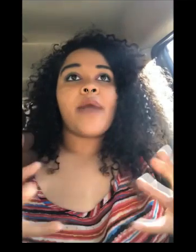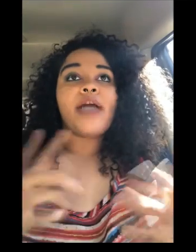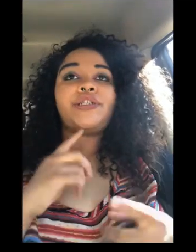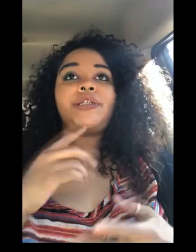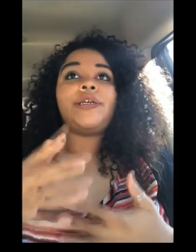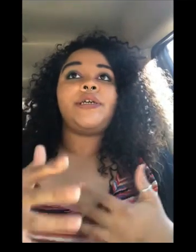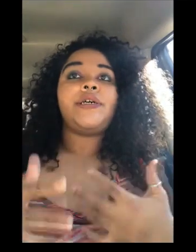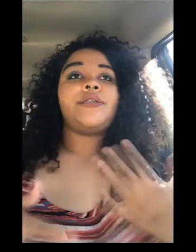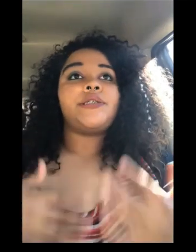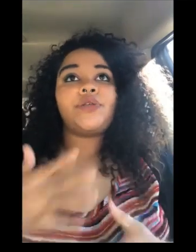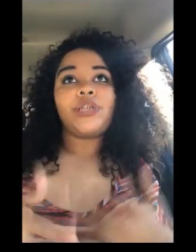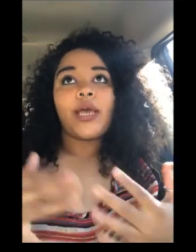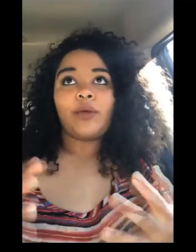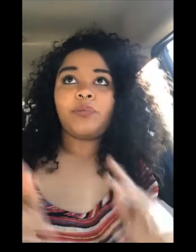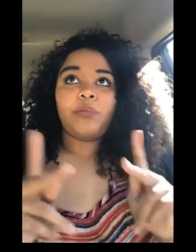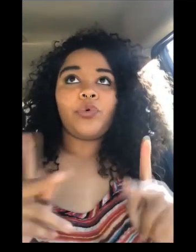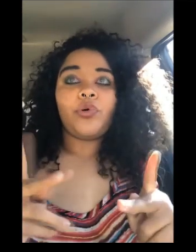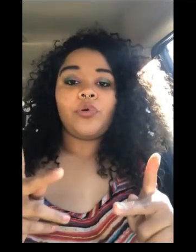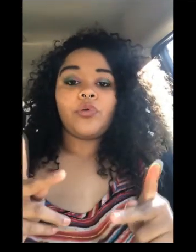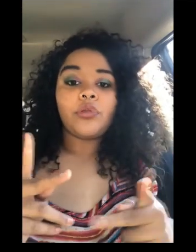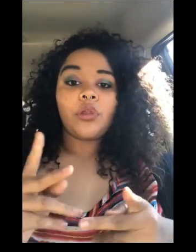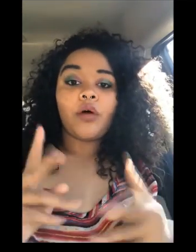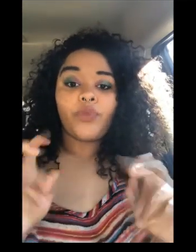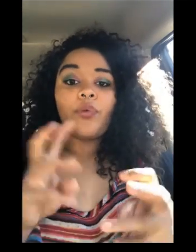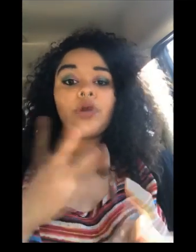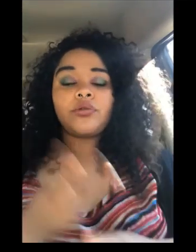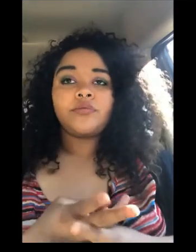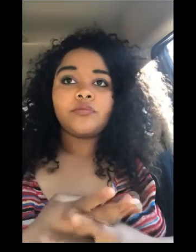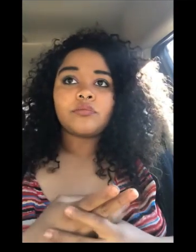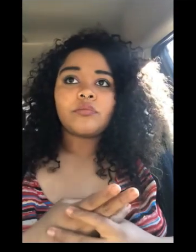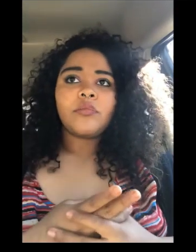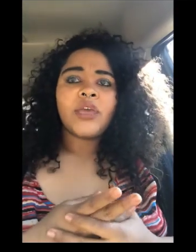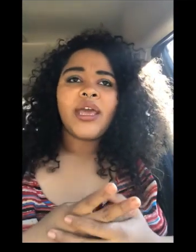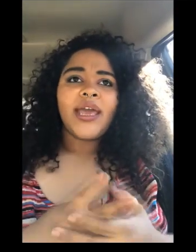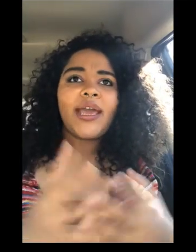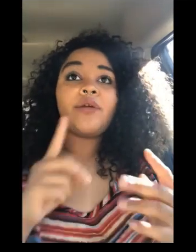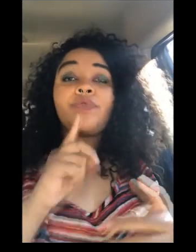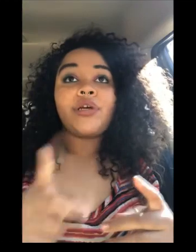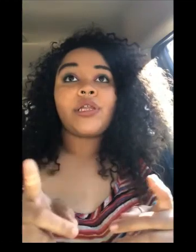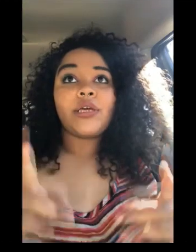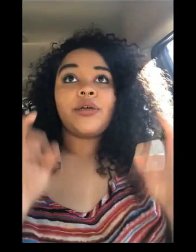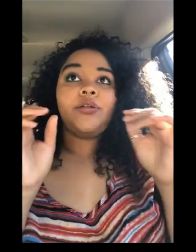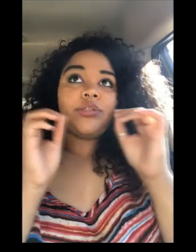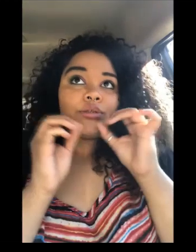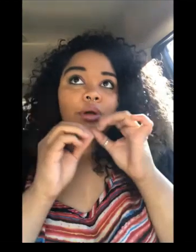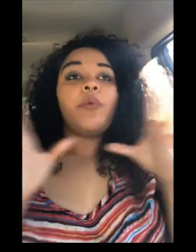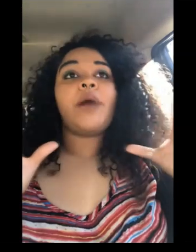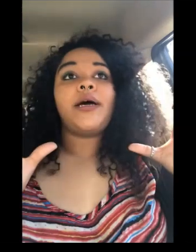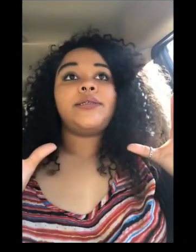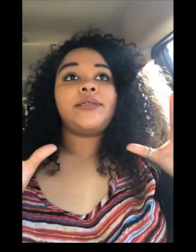actually associating with people of the world and it really just opened my eyes